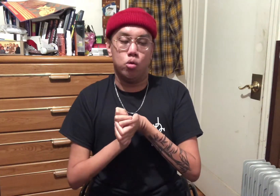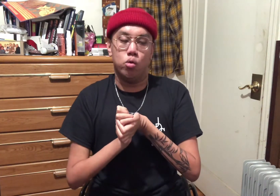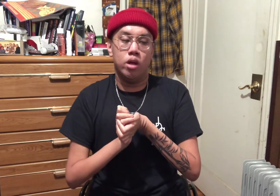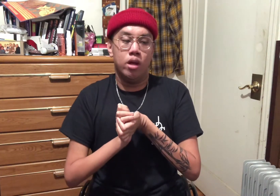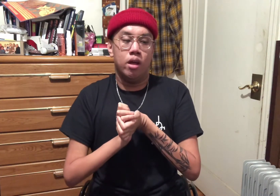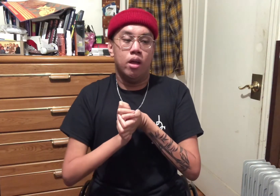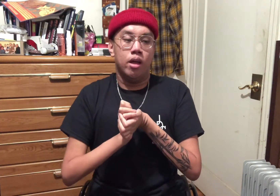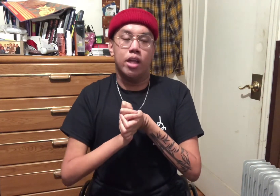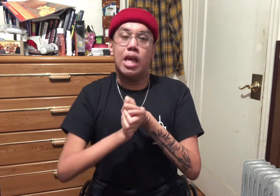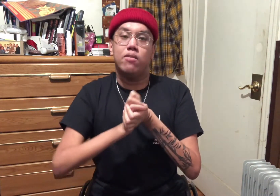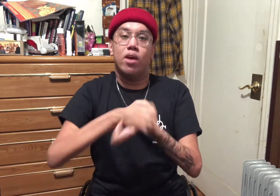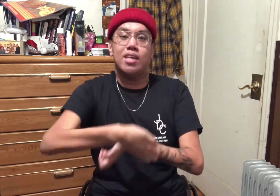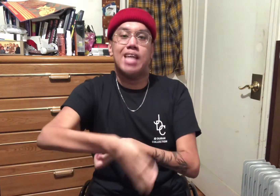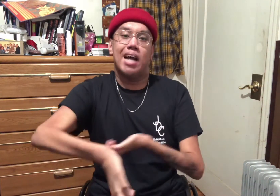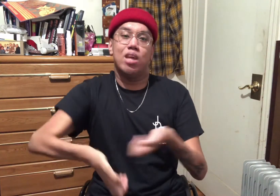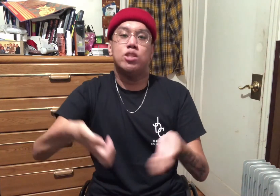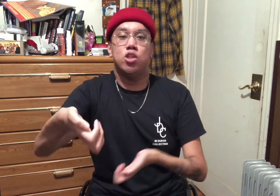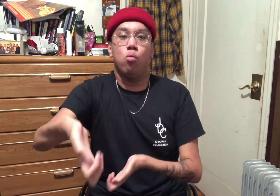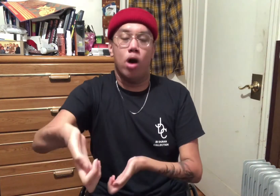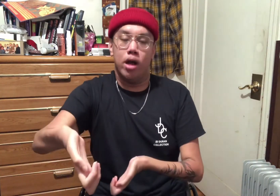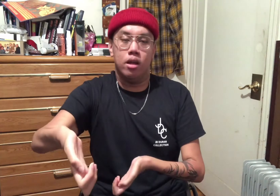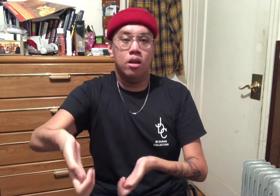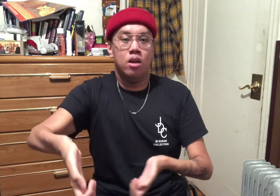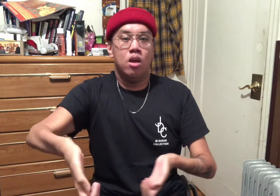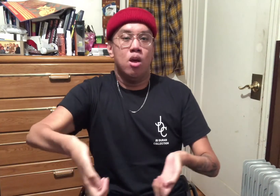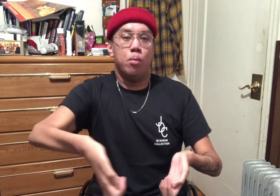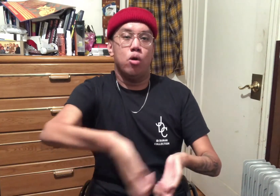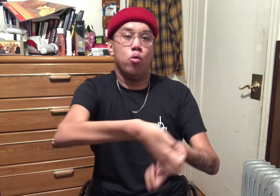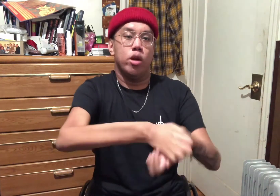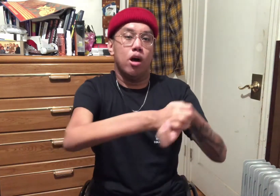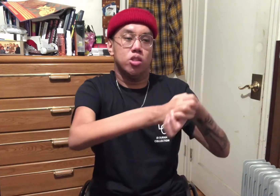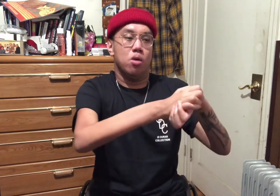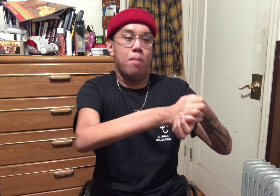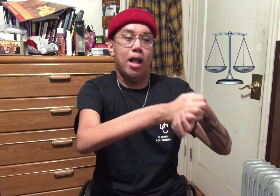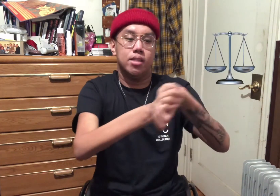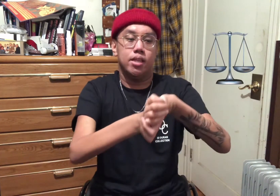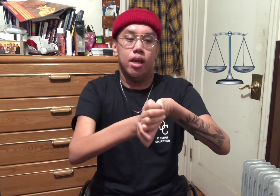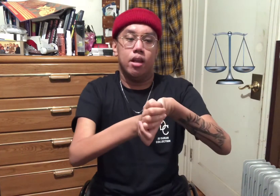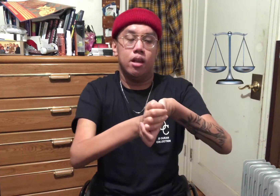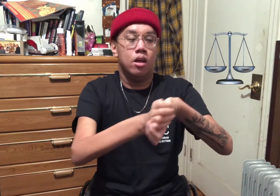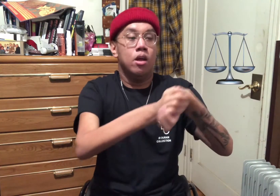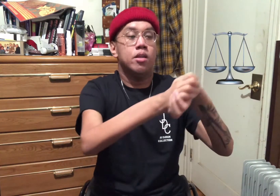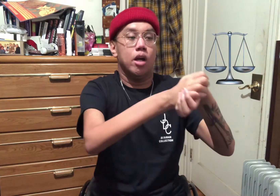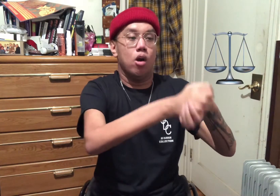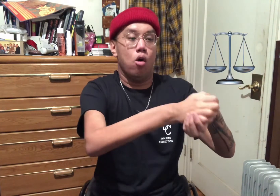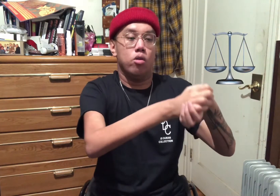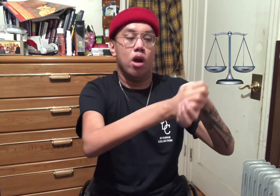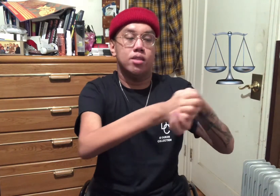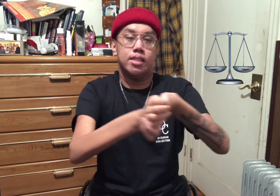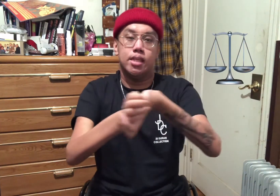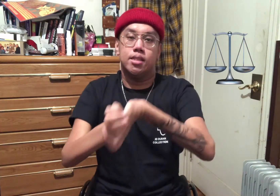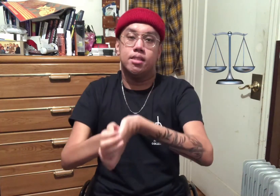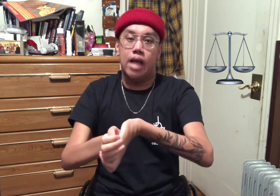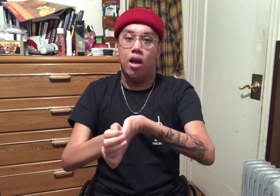can give you exactly what you want, but who can also balance in their own artistic style